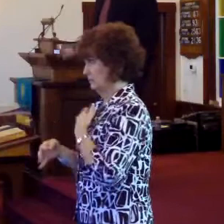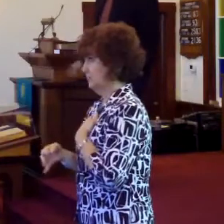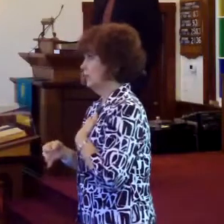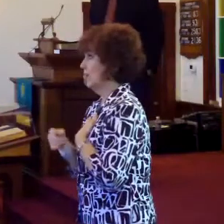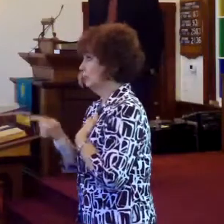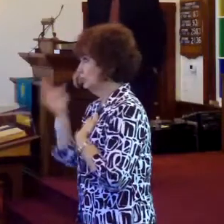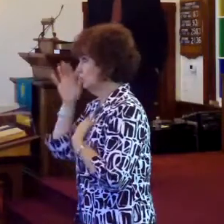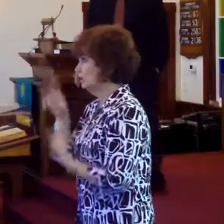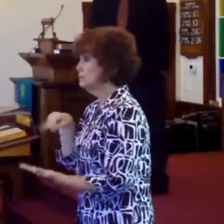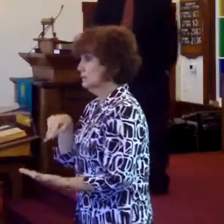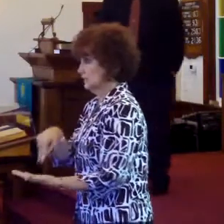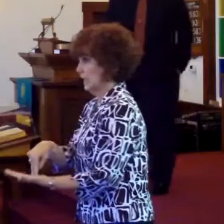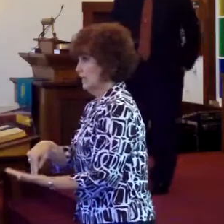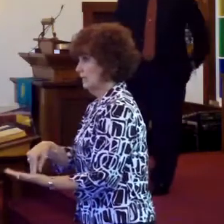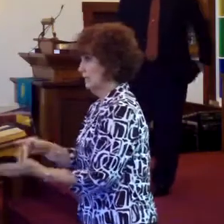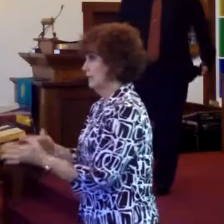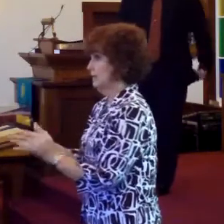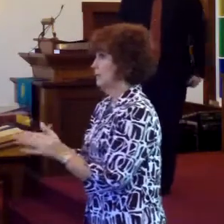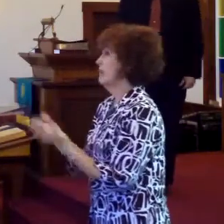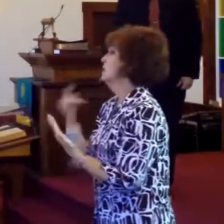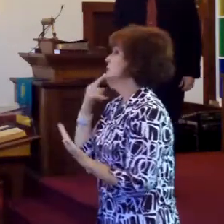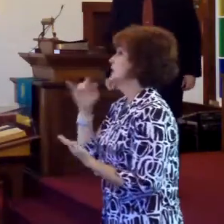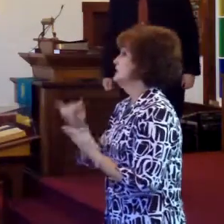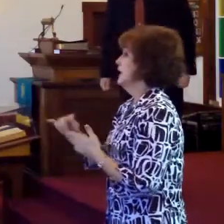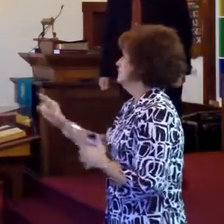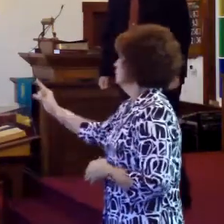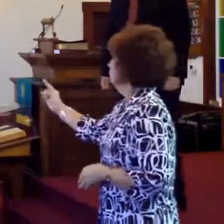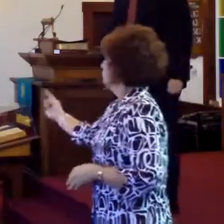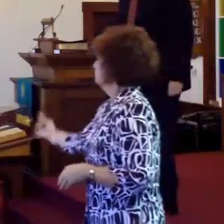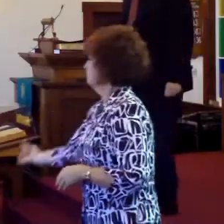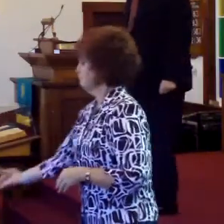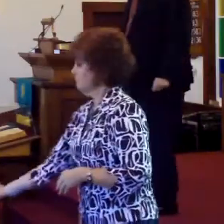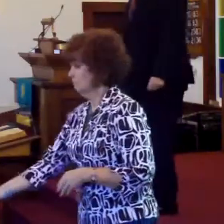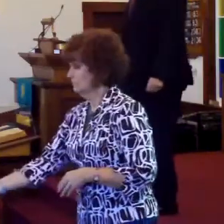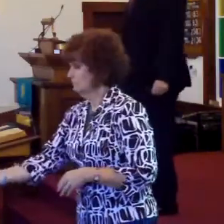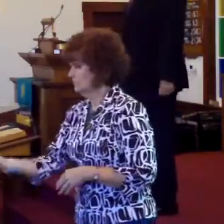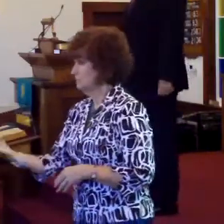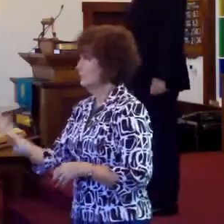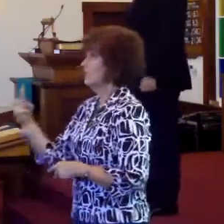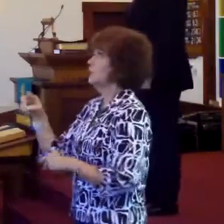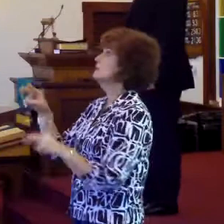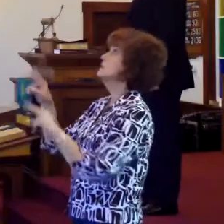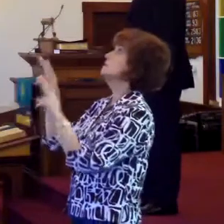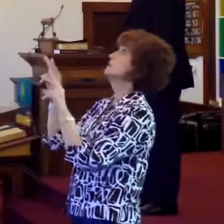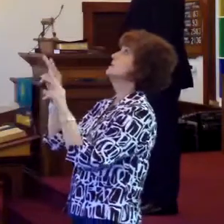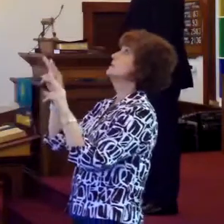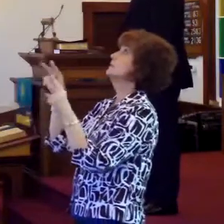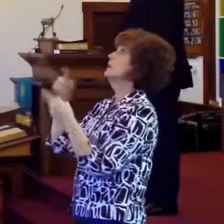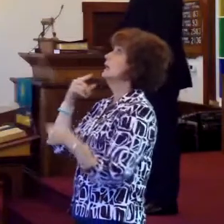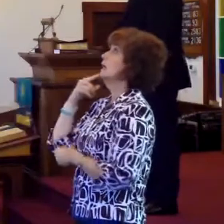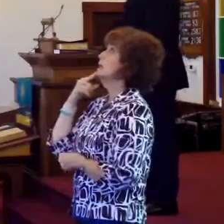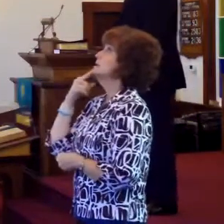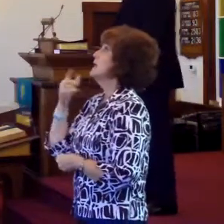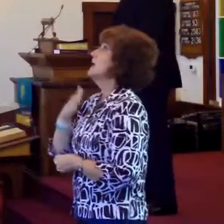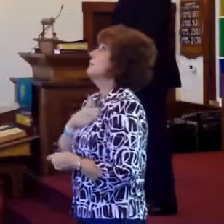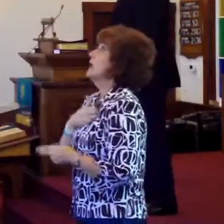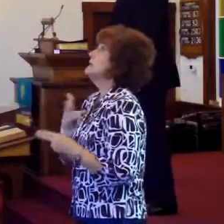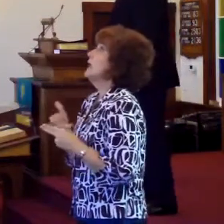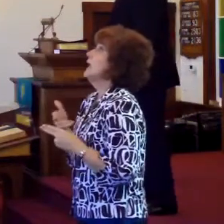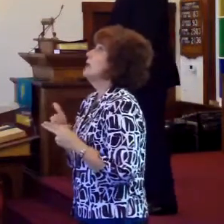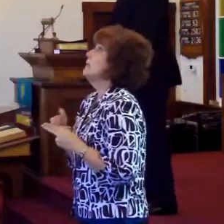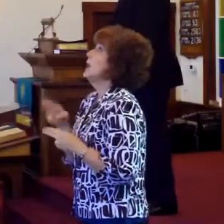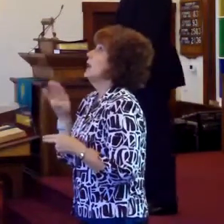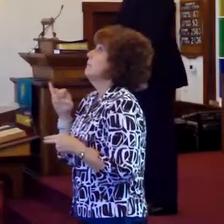And you will stand there, and the Bible says that you will come up, and you will look at Him and say, my name